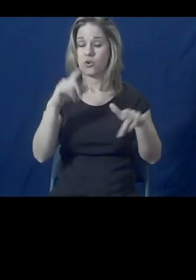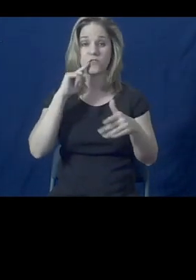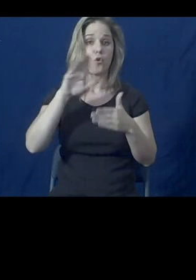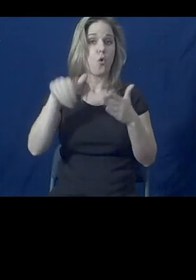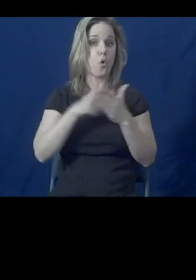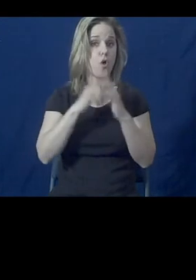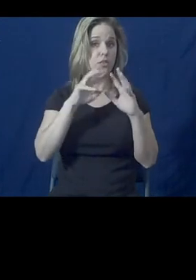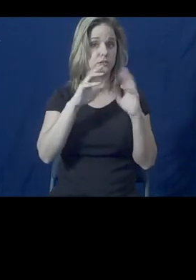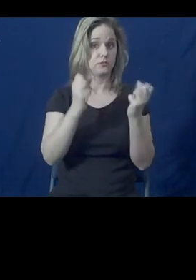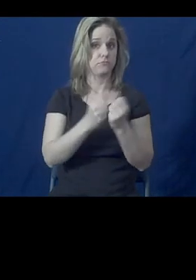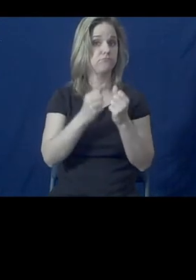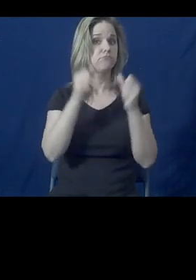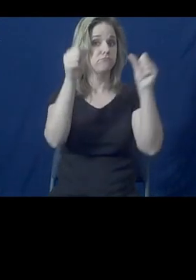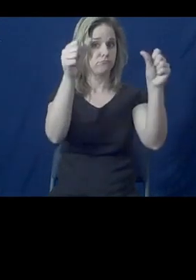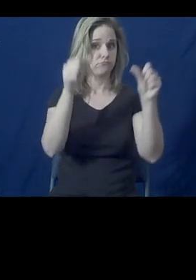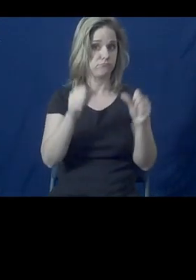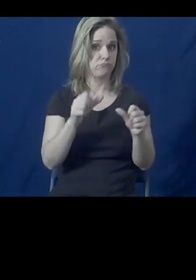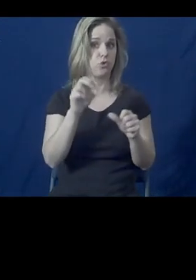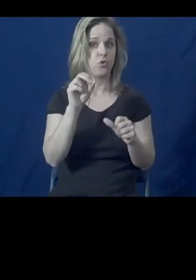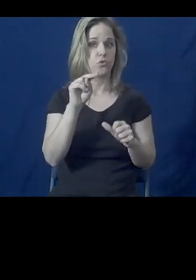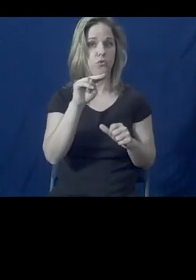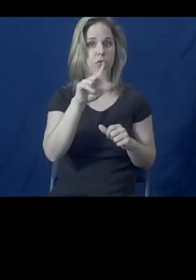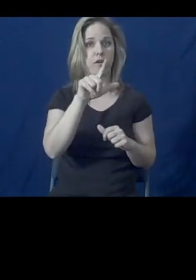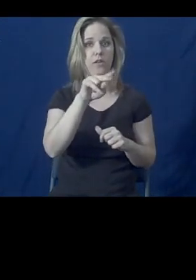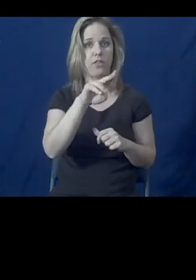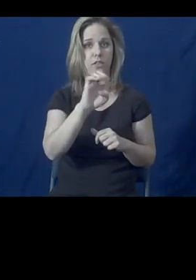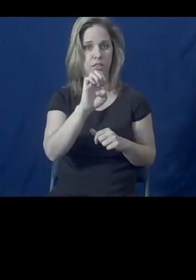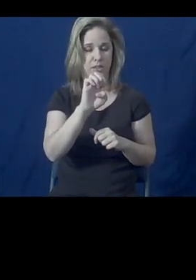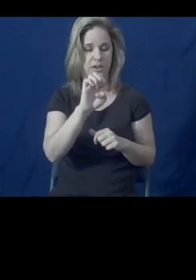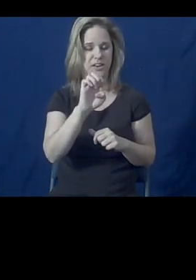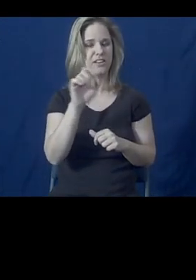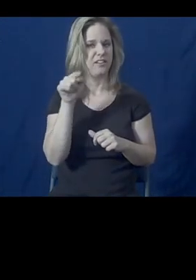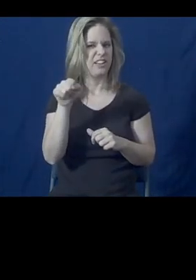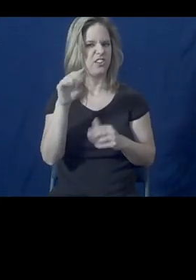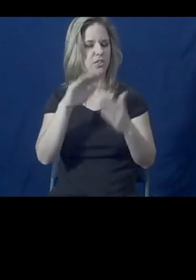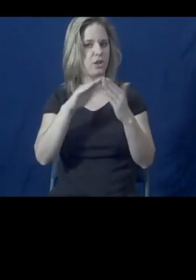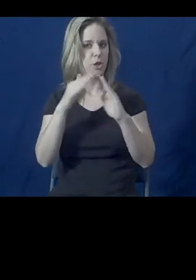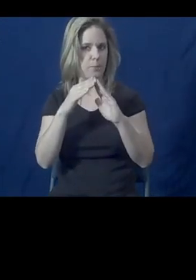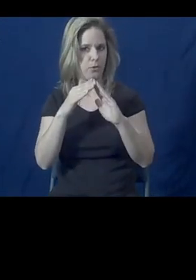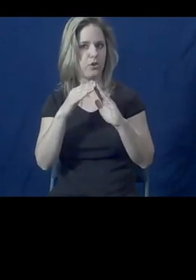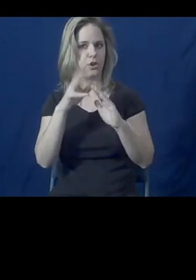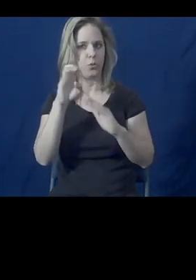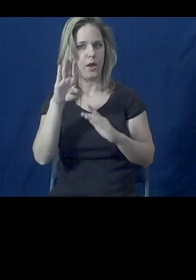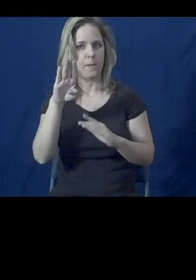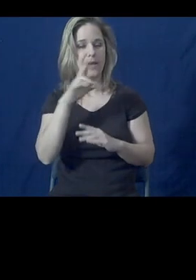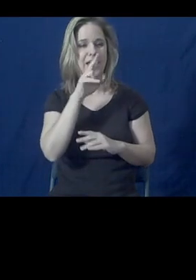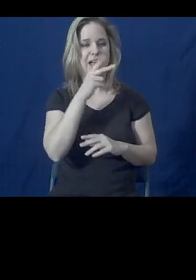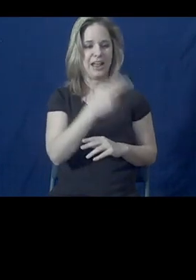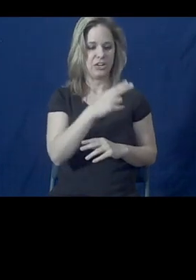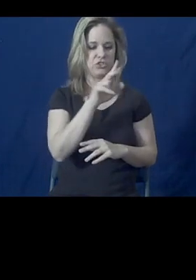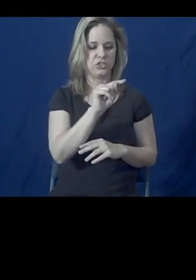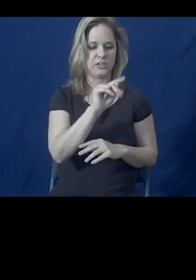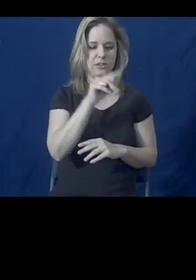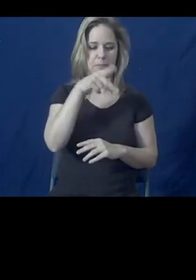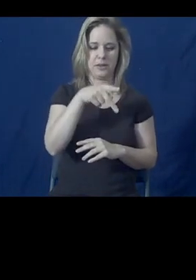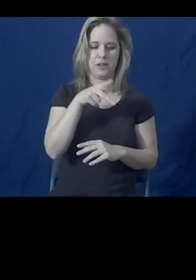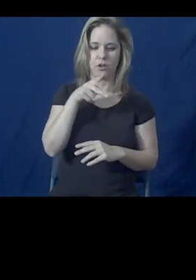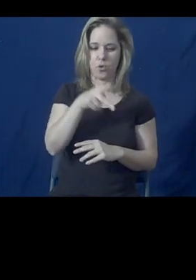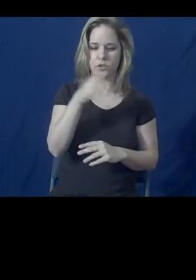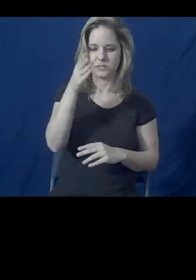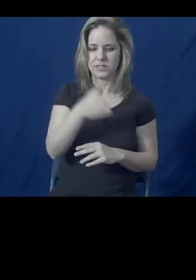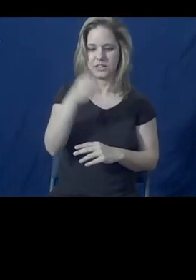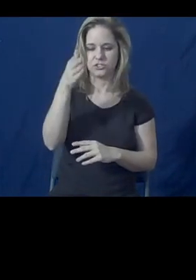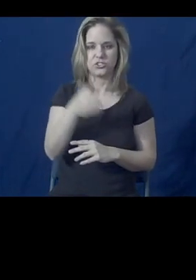on our community website. That's http, colon, slash, slash, community,